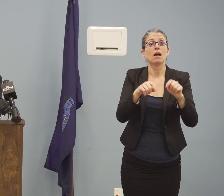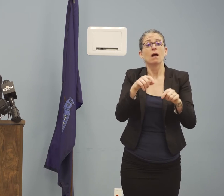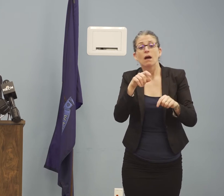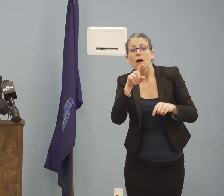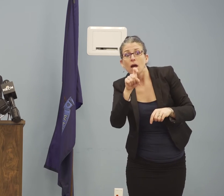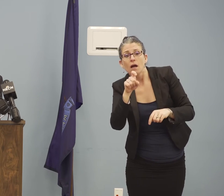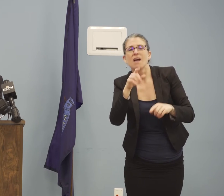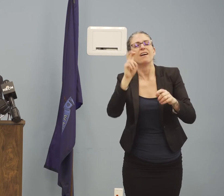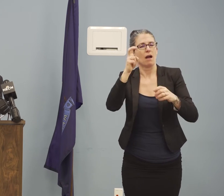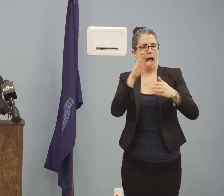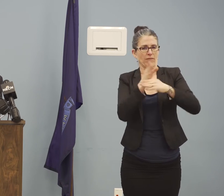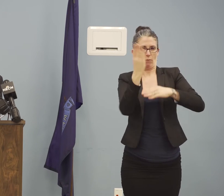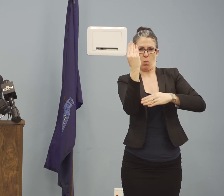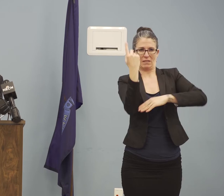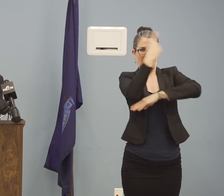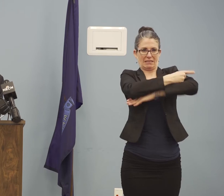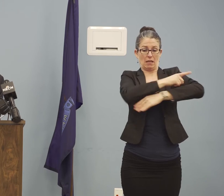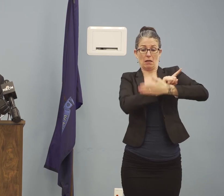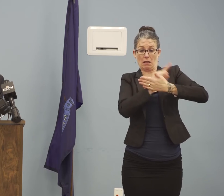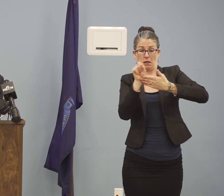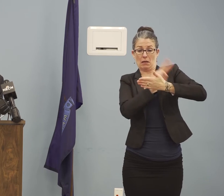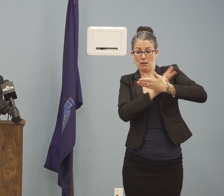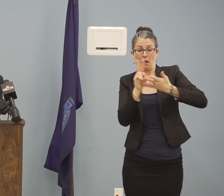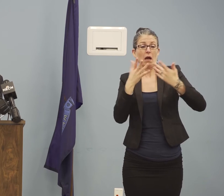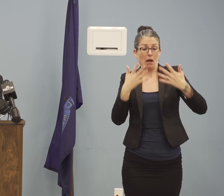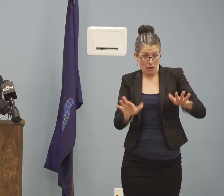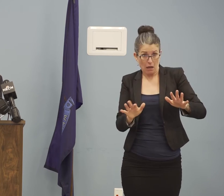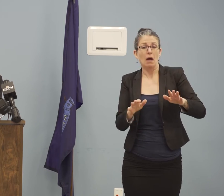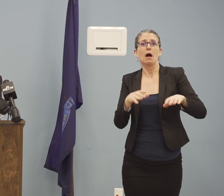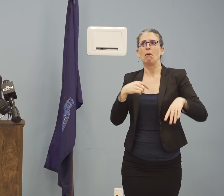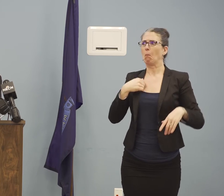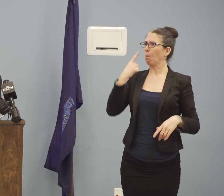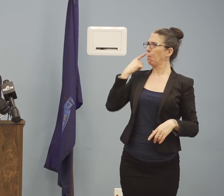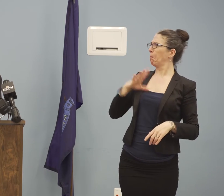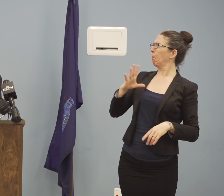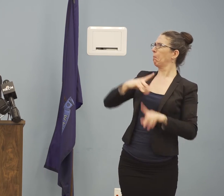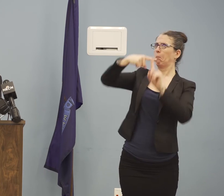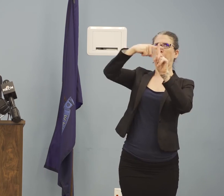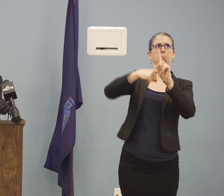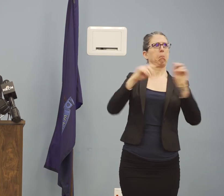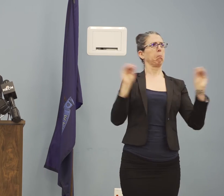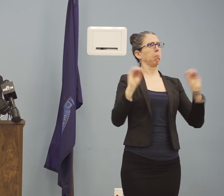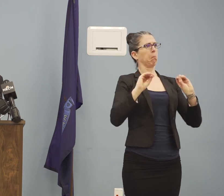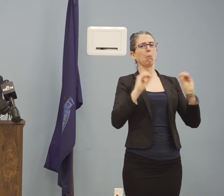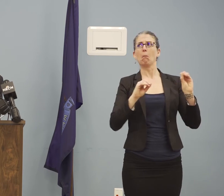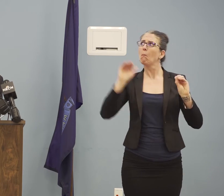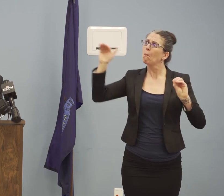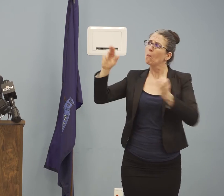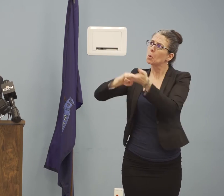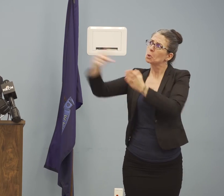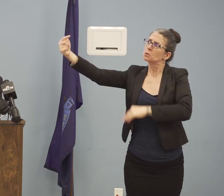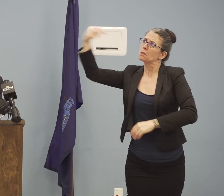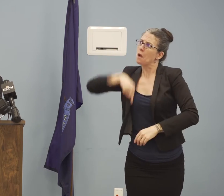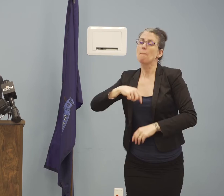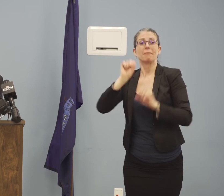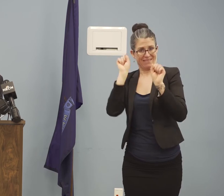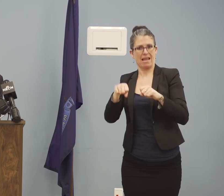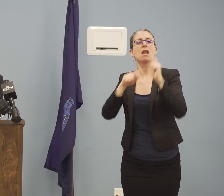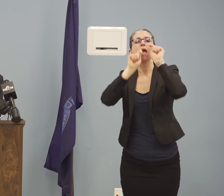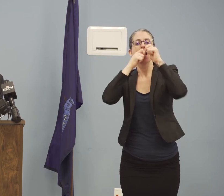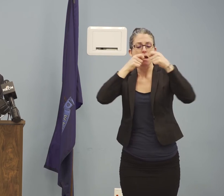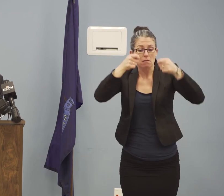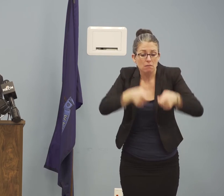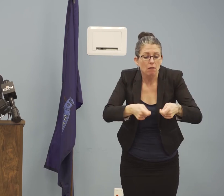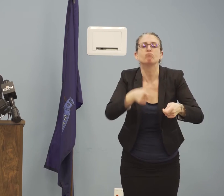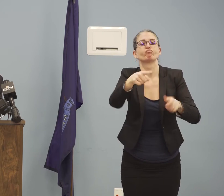CDC, there are two different criteria under which someone who has been diagnosed with coronavirus can be released.